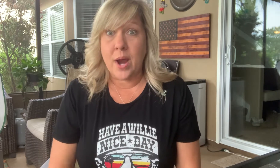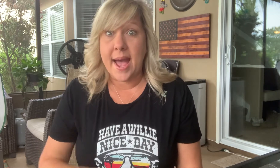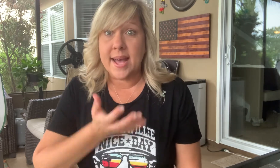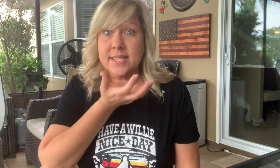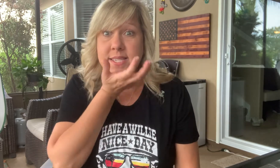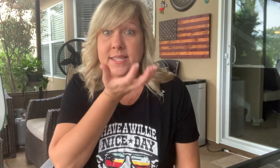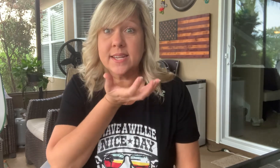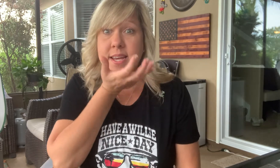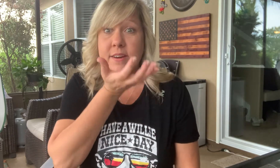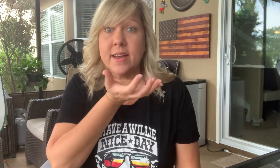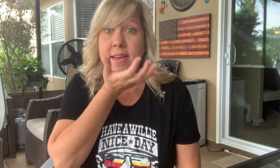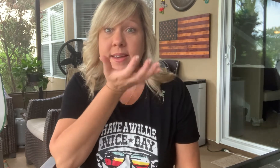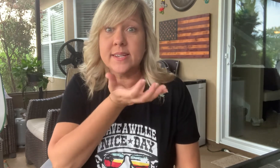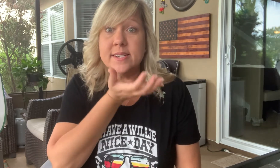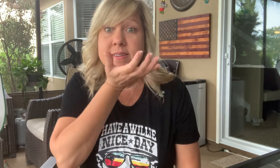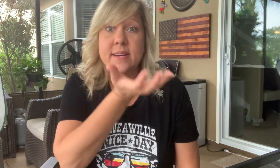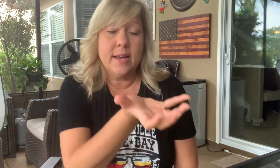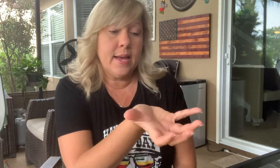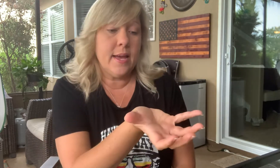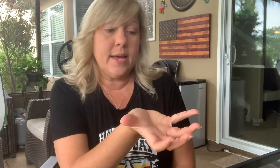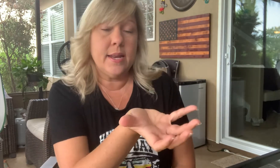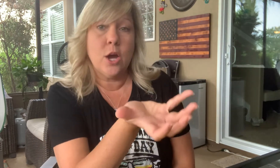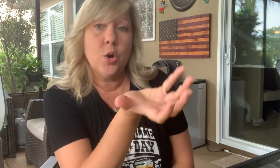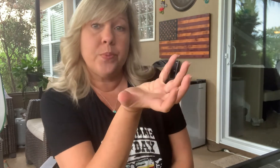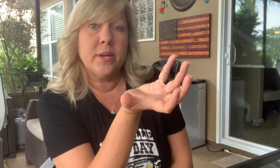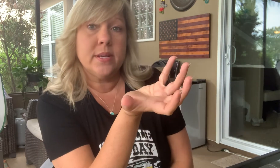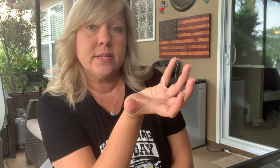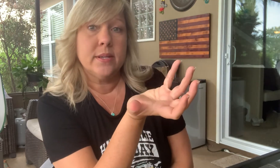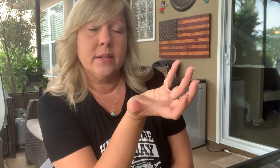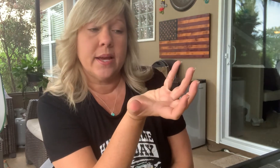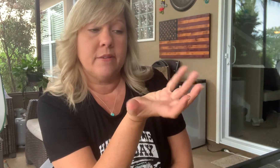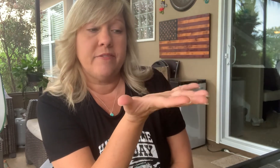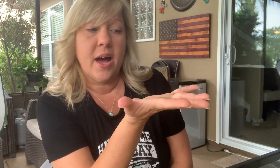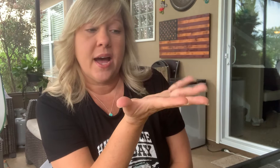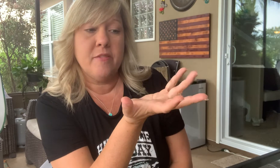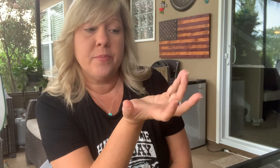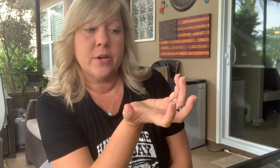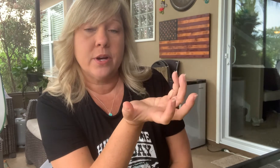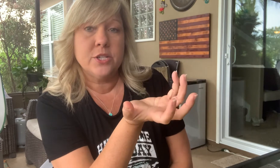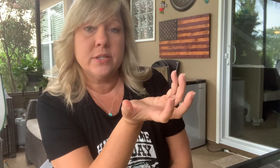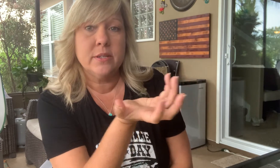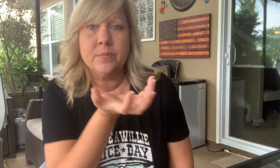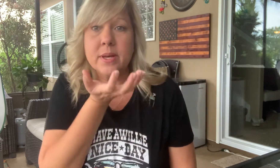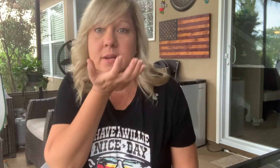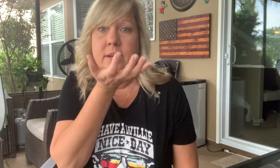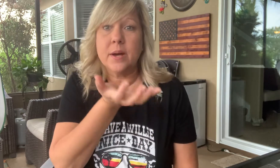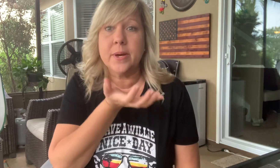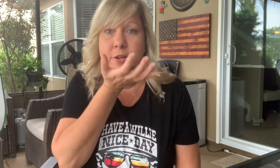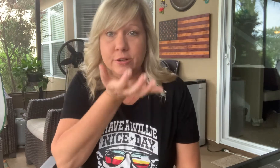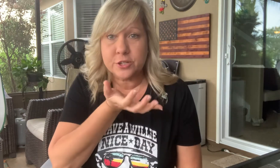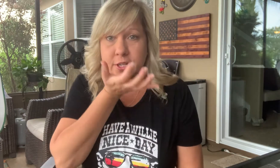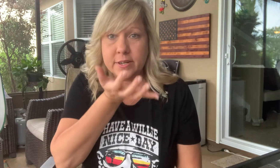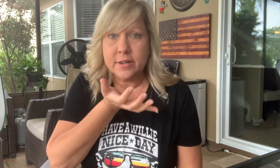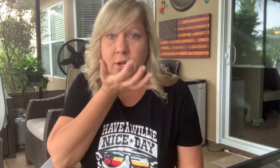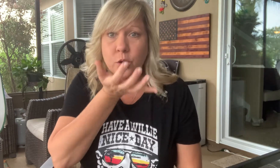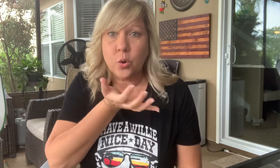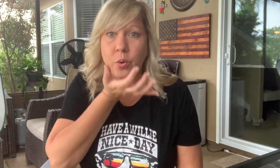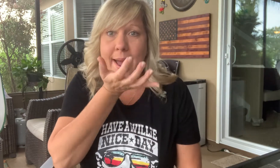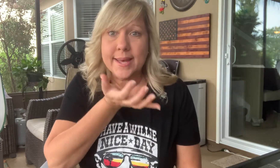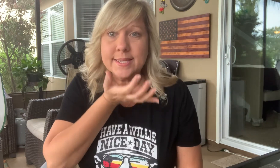Grass. Take your hand and open it like a five, but crunch it a little bit and come under your chin. Grass.